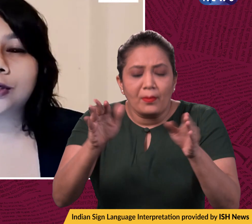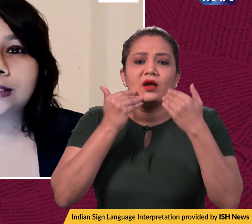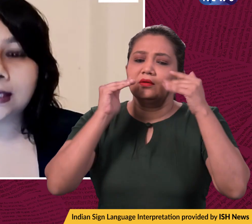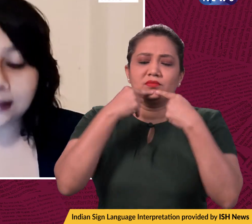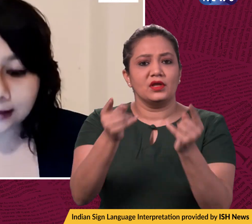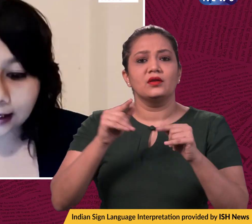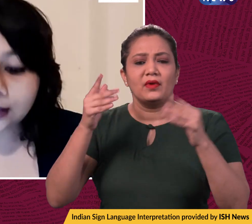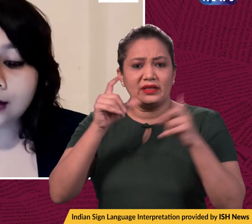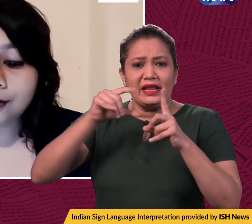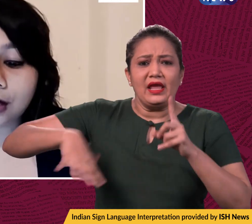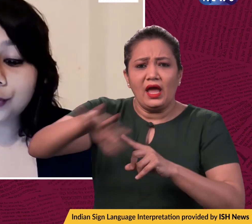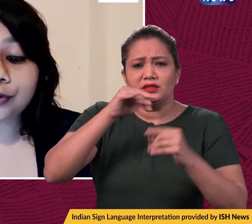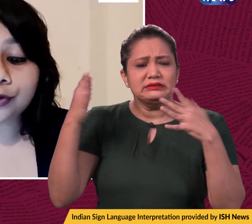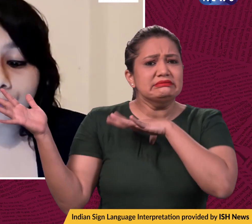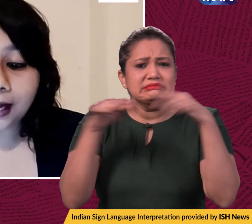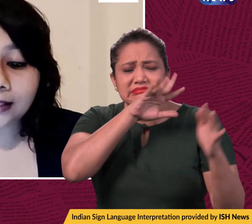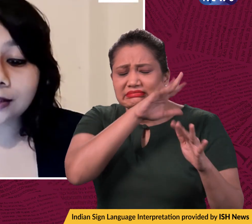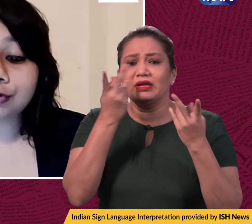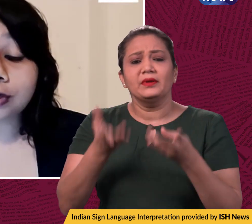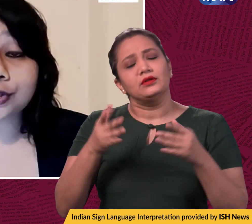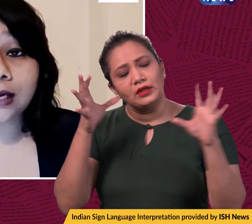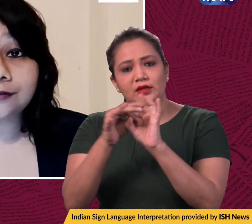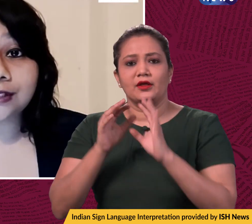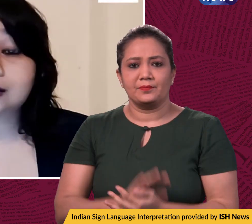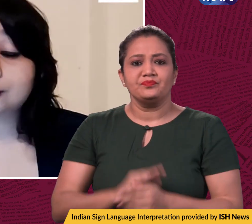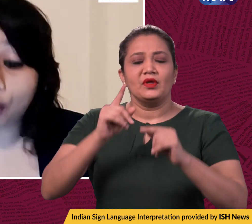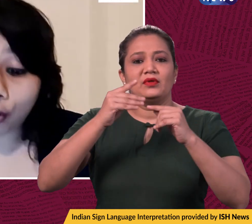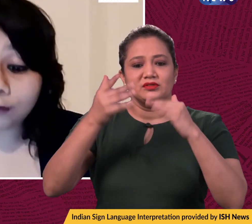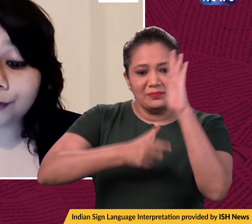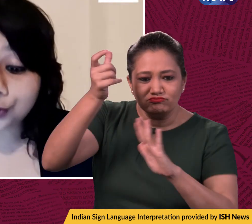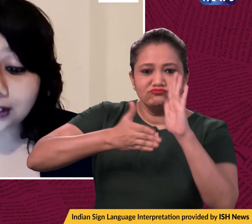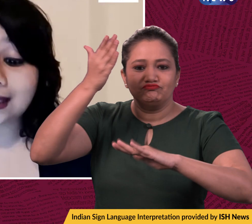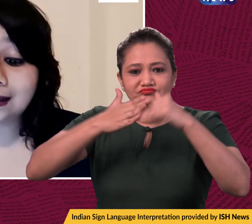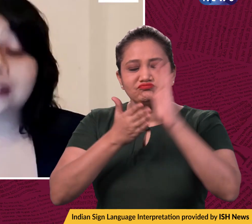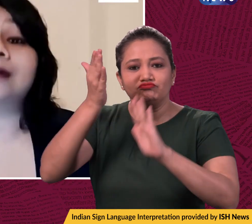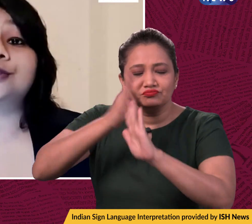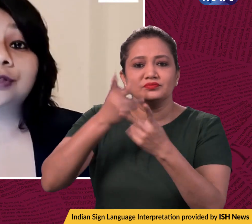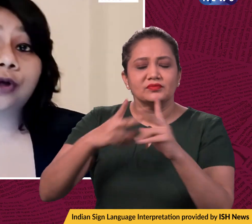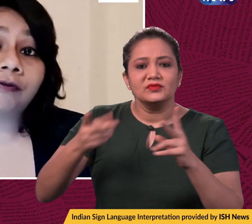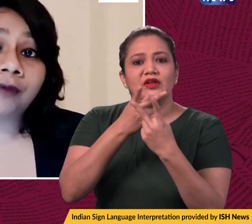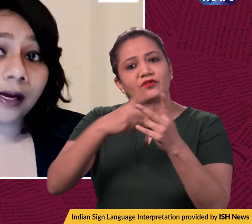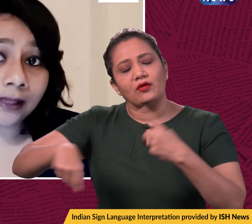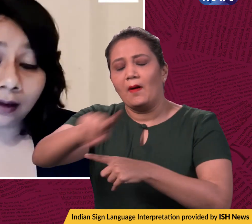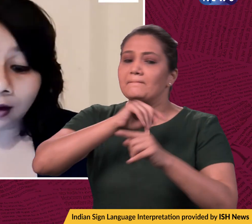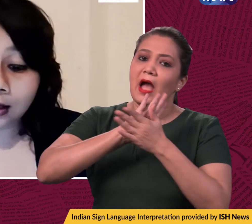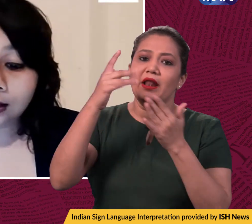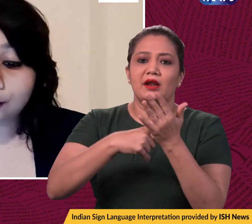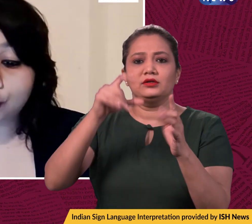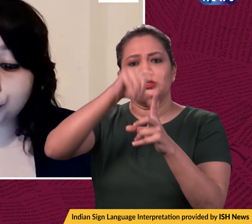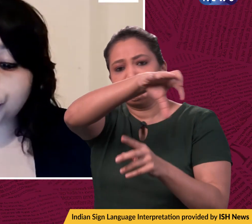quality in Delhi. The government also banned construction activities in all 14 NCR districts of Haryana. Now, non